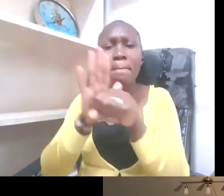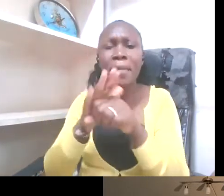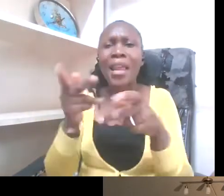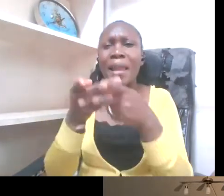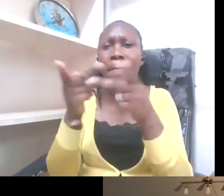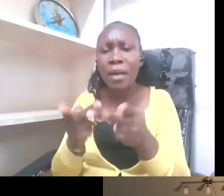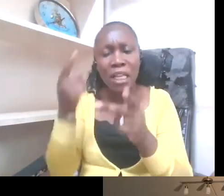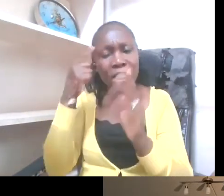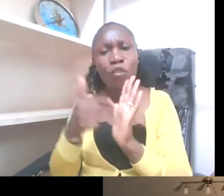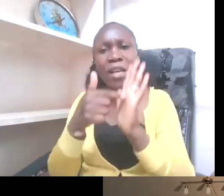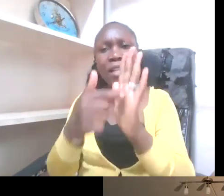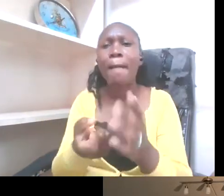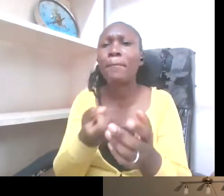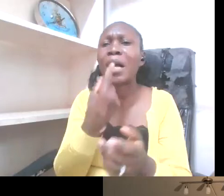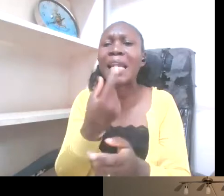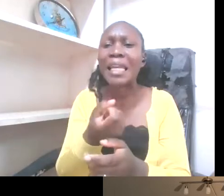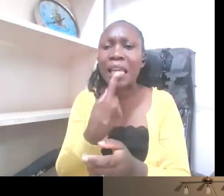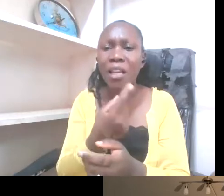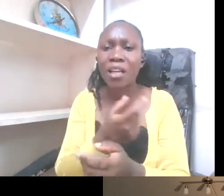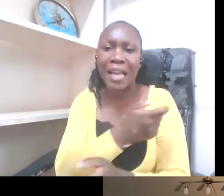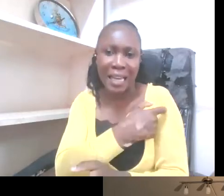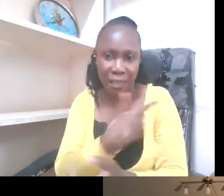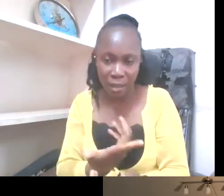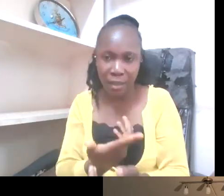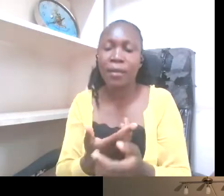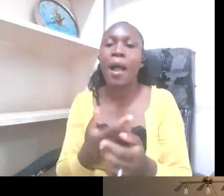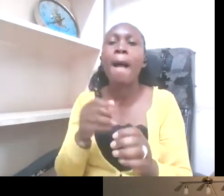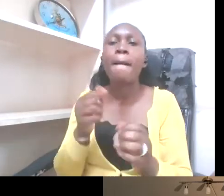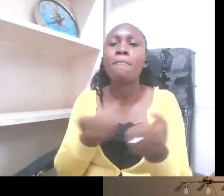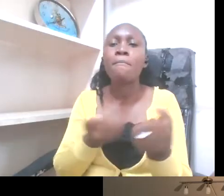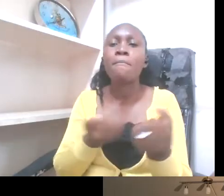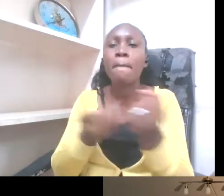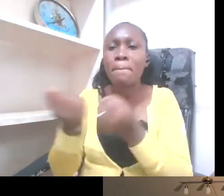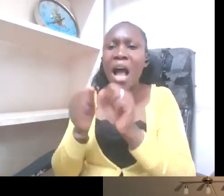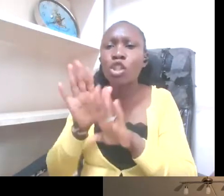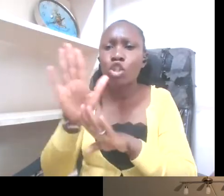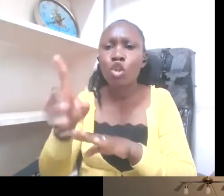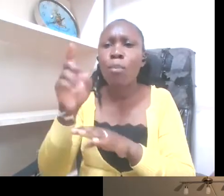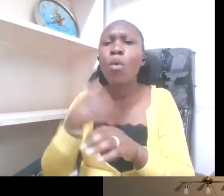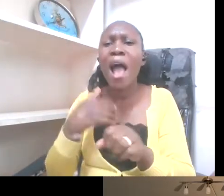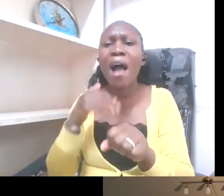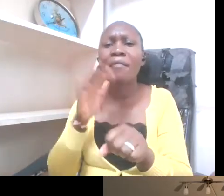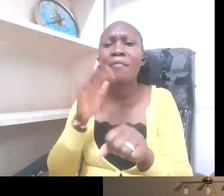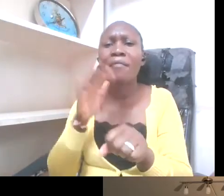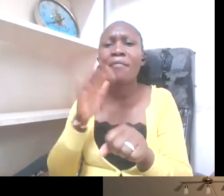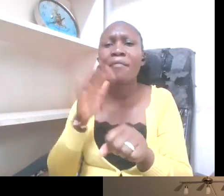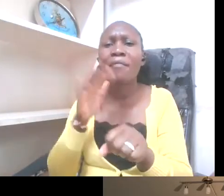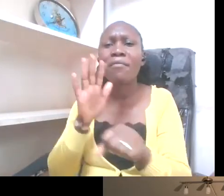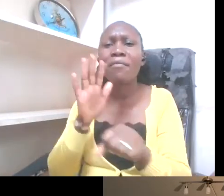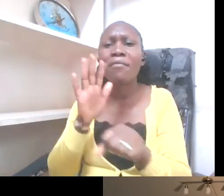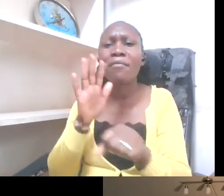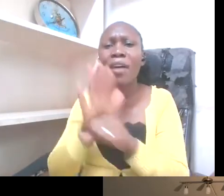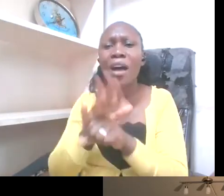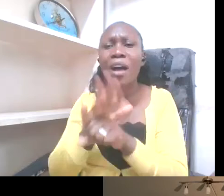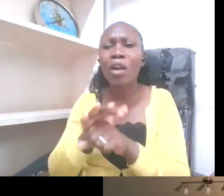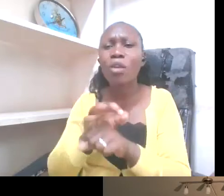stops, we use a lot of audio notifications. So you'll find at a doctor's clinic, there's an overhead speaker announcing